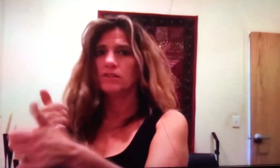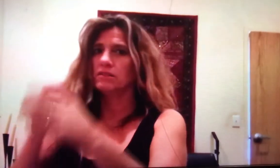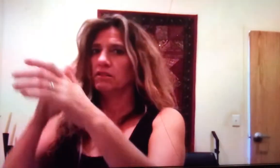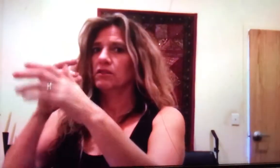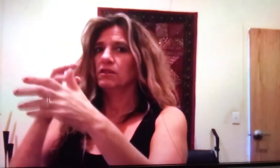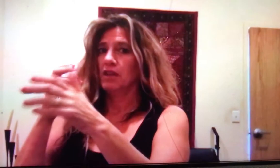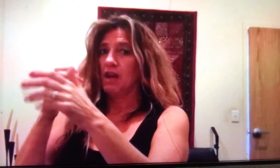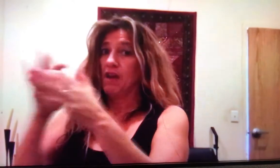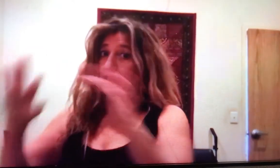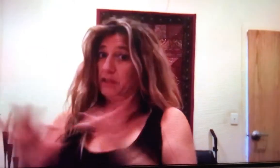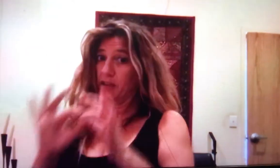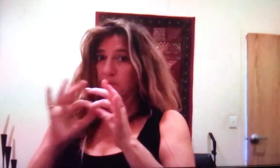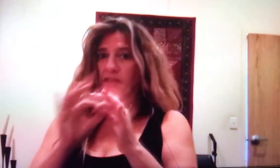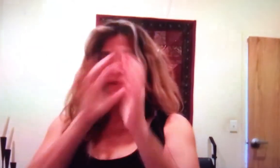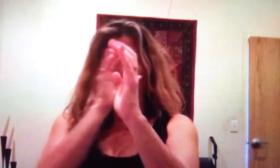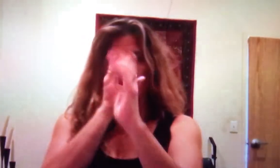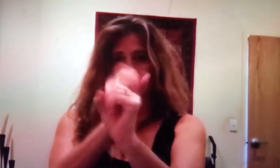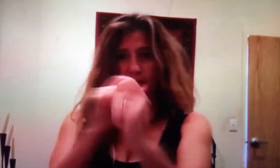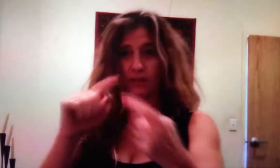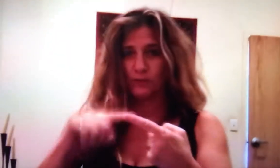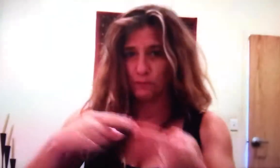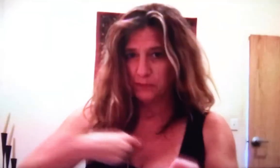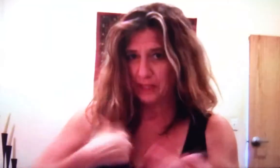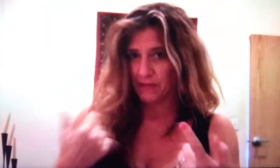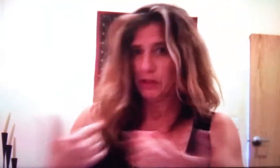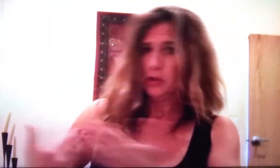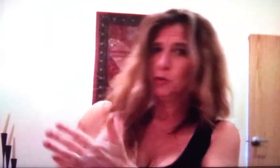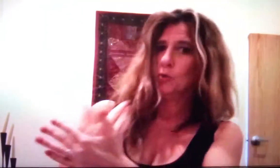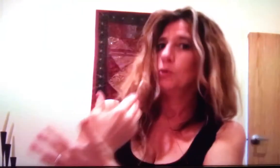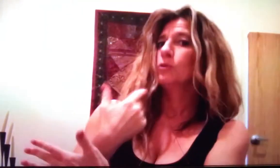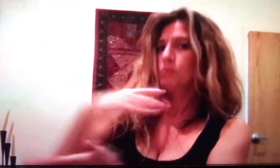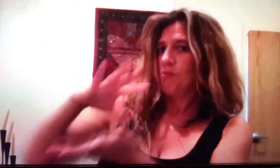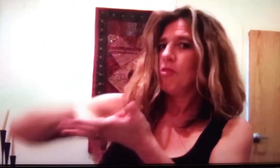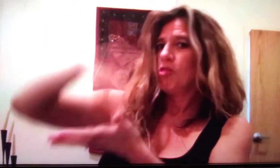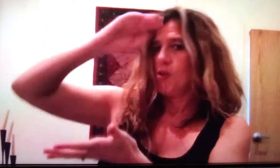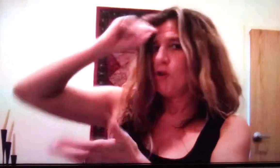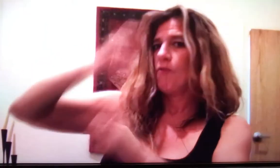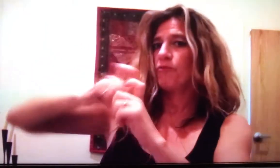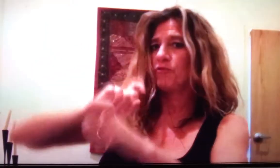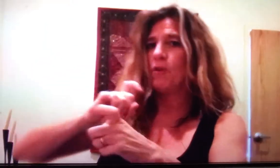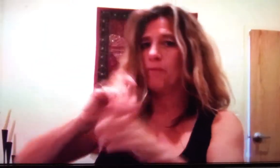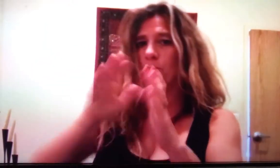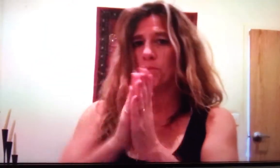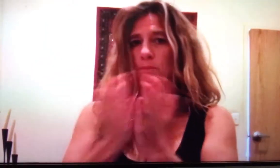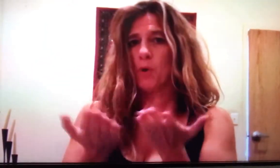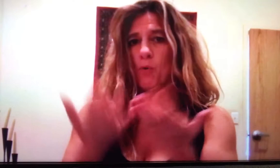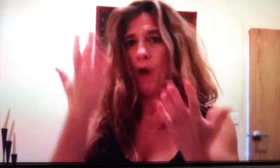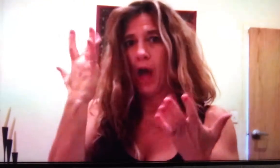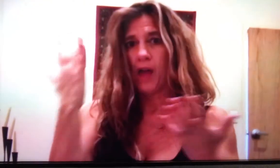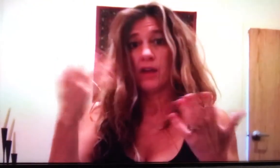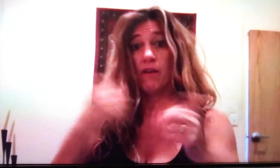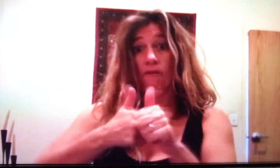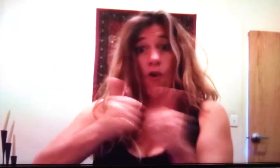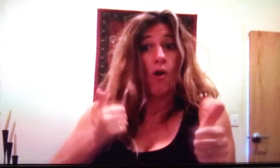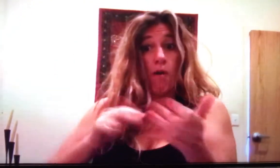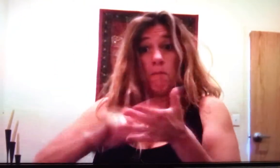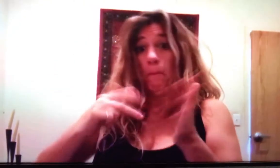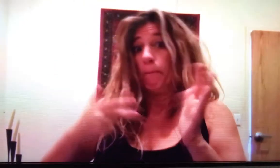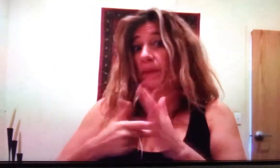Avoidant is a type of attachment tendency. It's fascinating to me because I've been learning a lot about it from that book. Why?